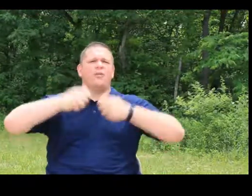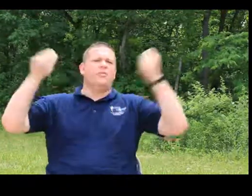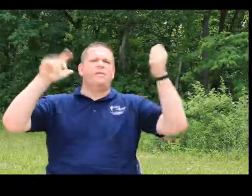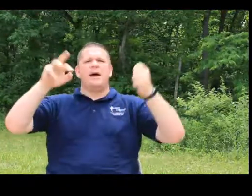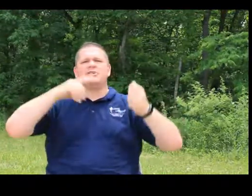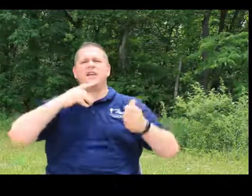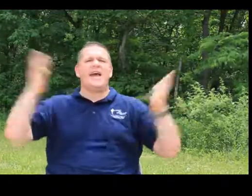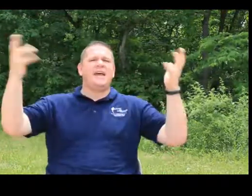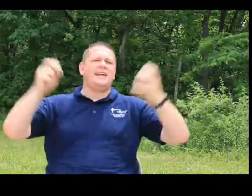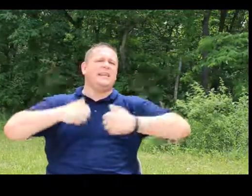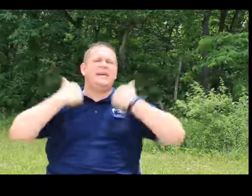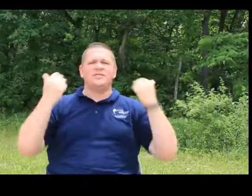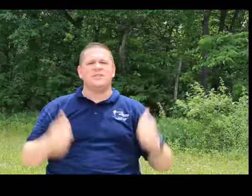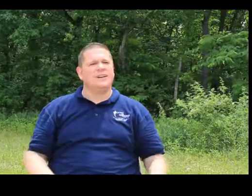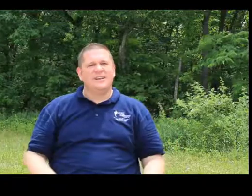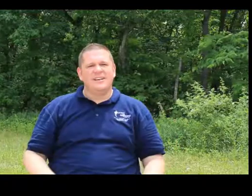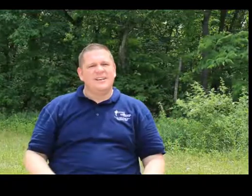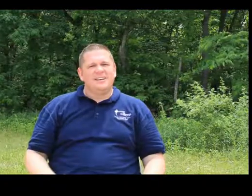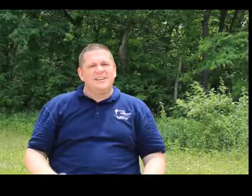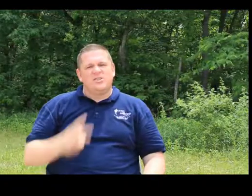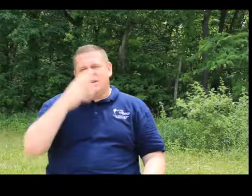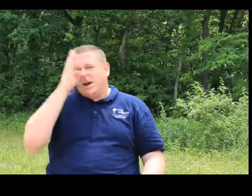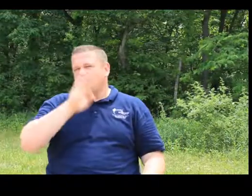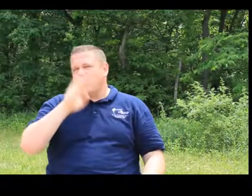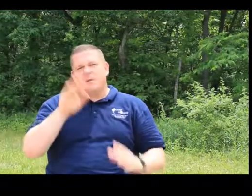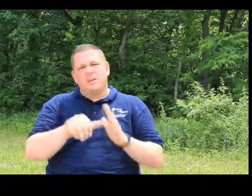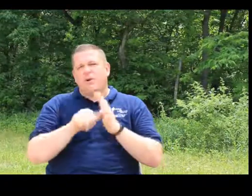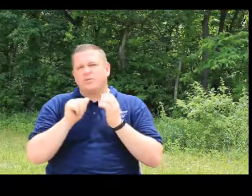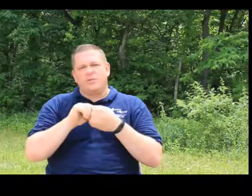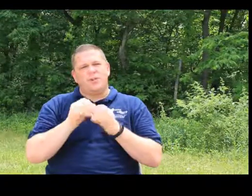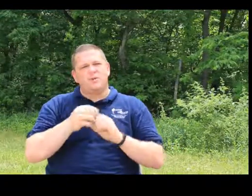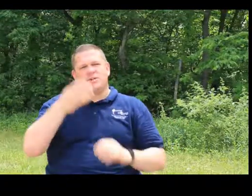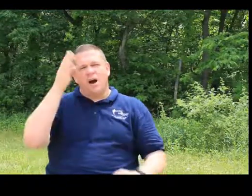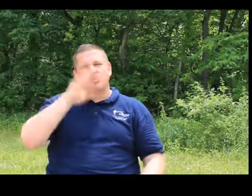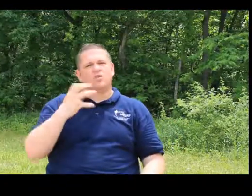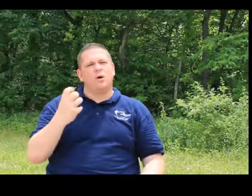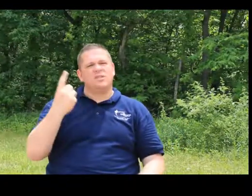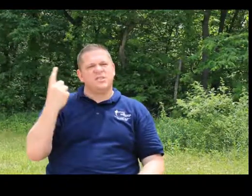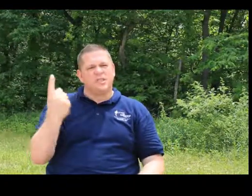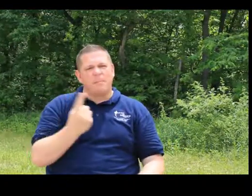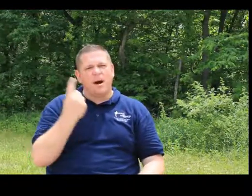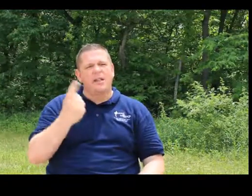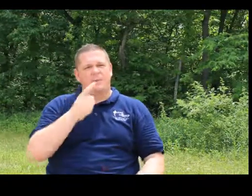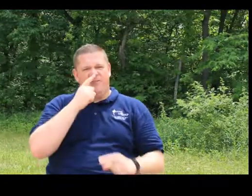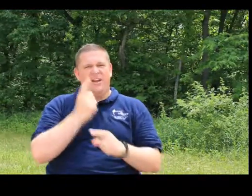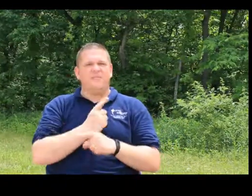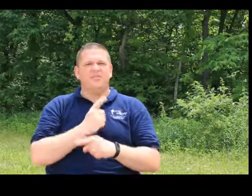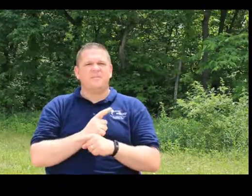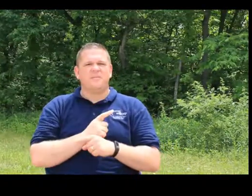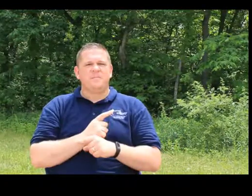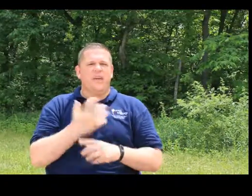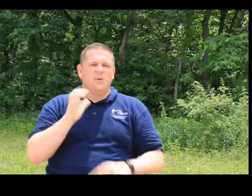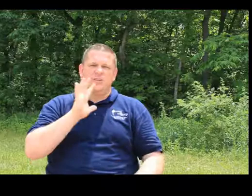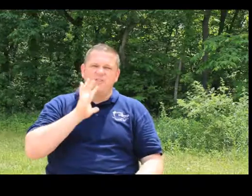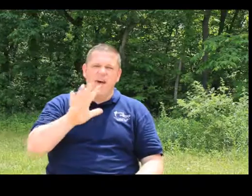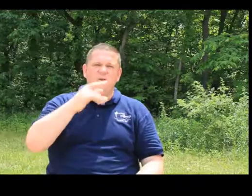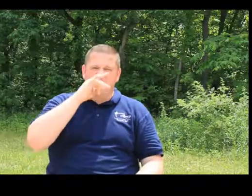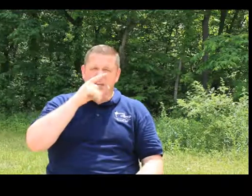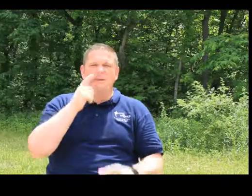of the big banner saying, hey, He lives. You see, God's never been impressed with numbers. God just wants somebody to be faithful. He wants a five-year-old kid to be